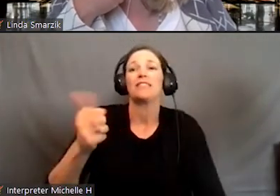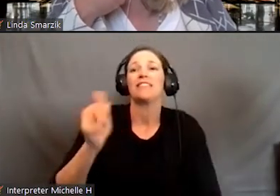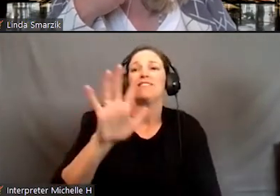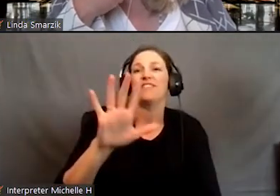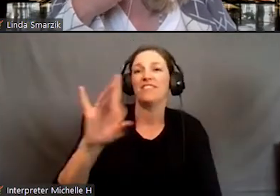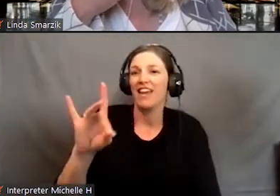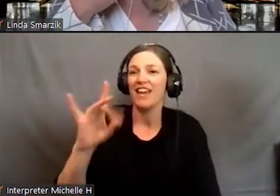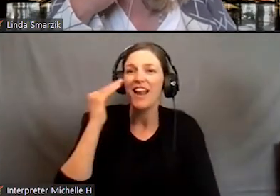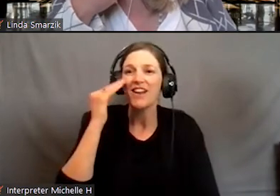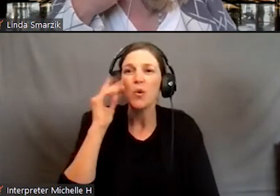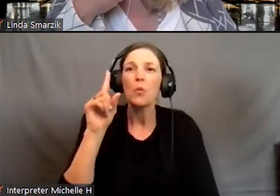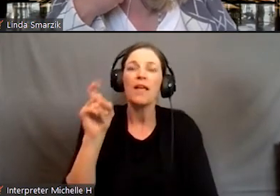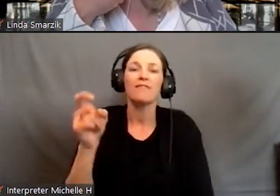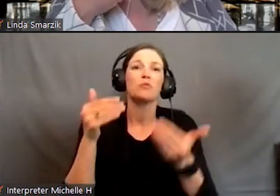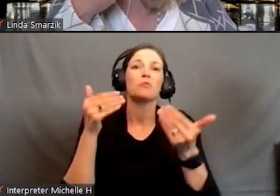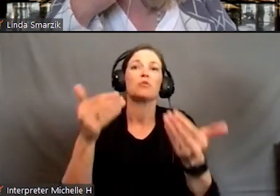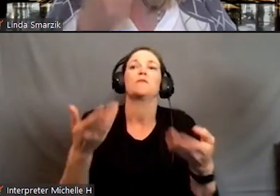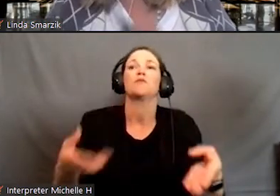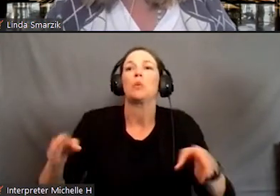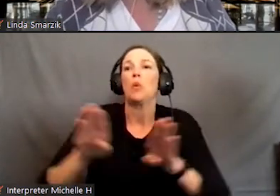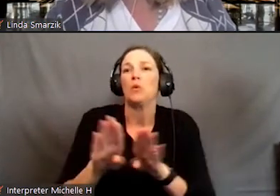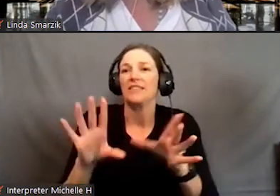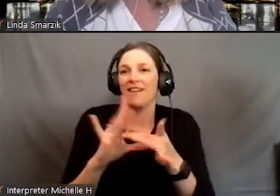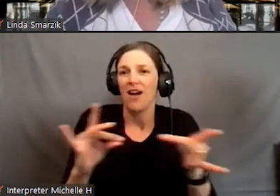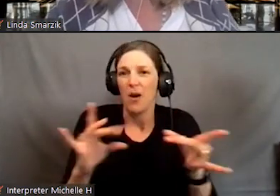know that we have to move to closing remarks.